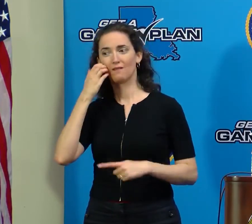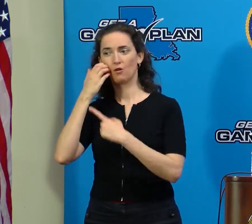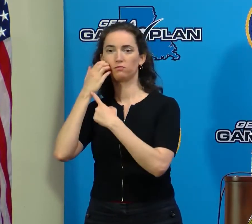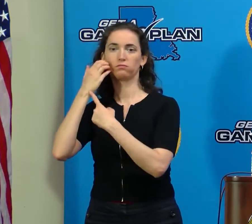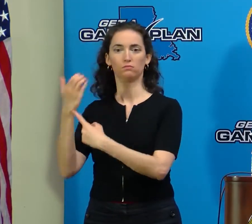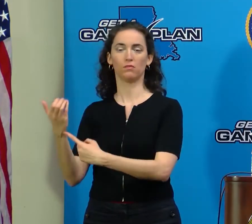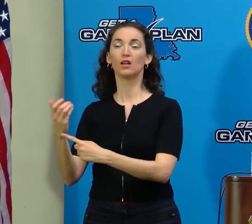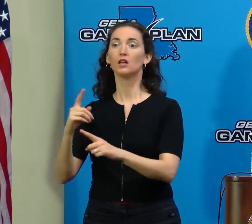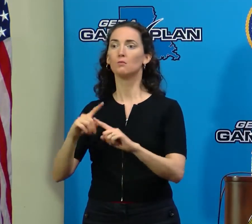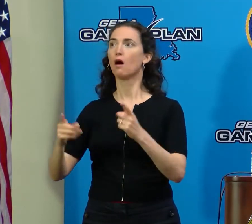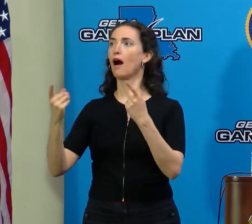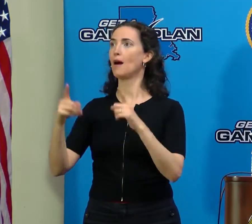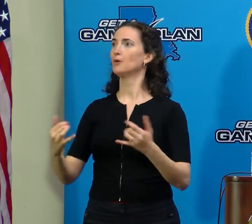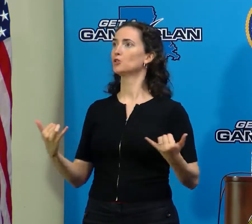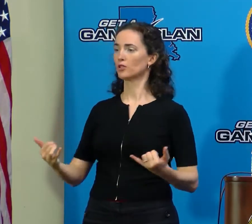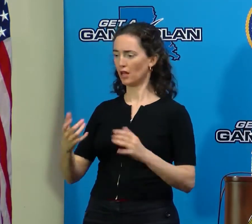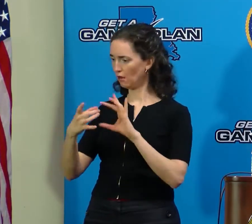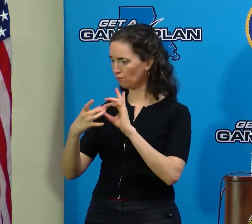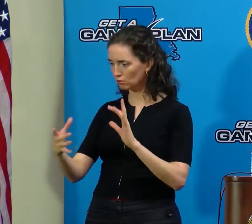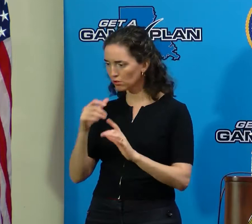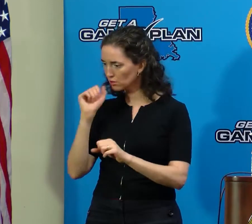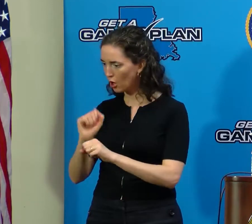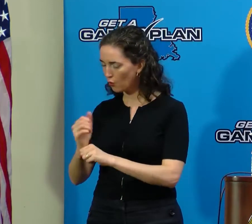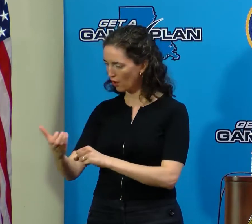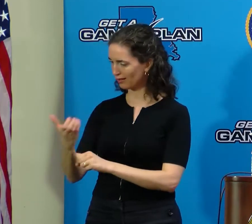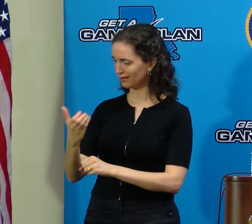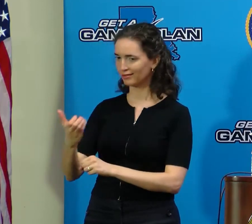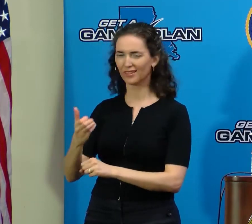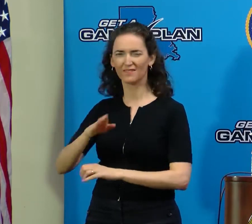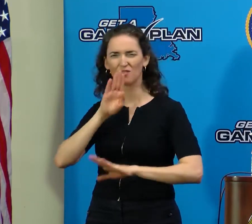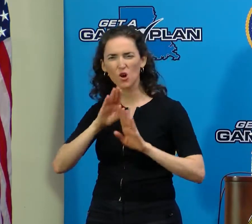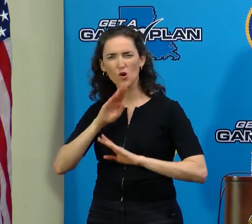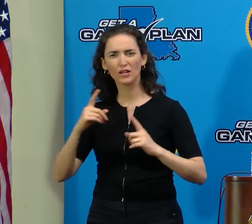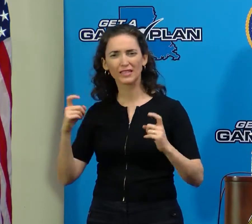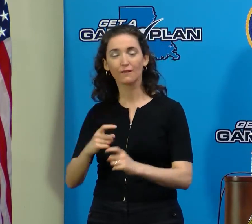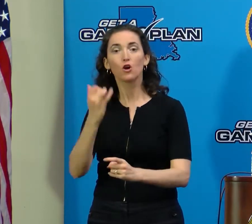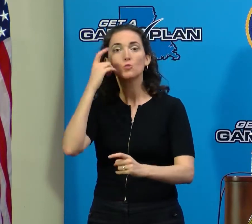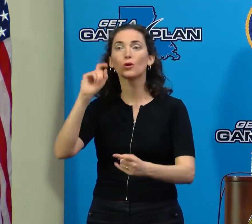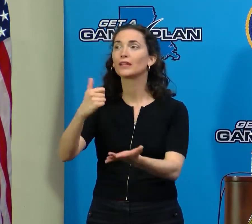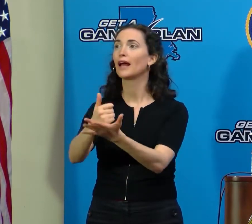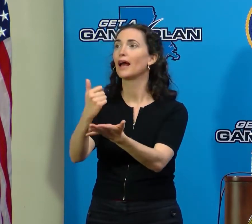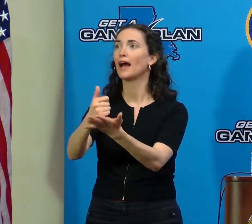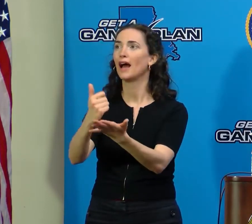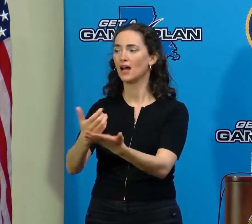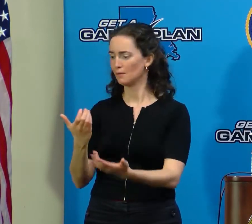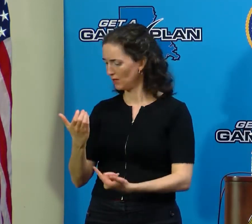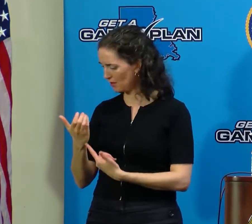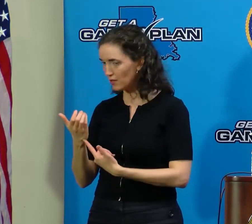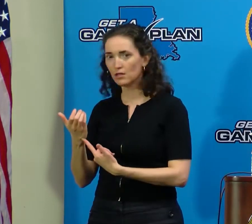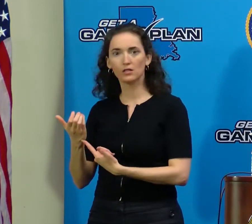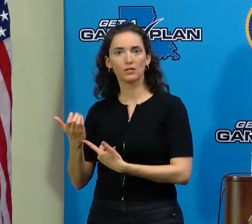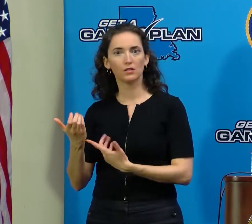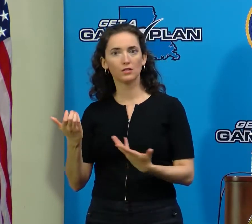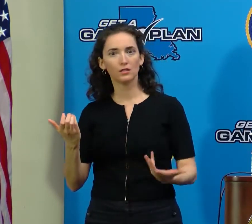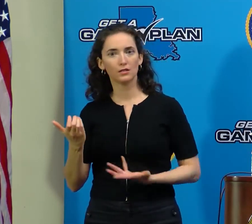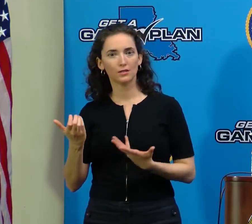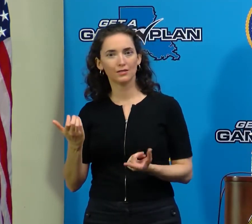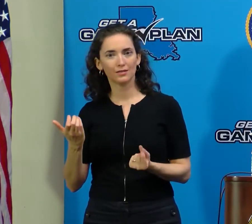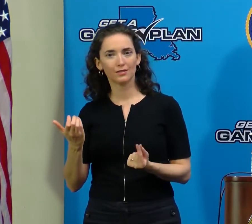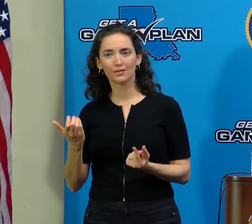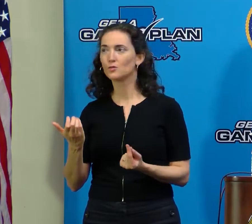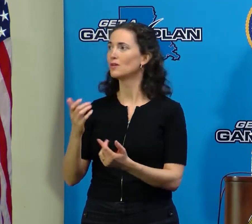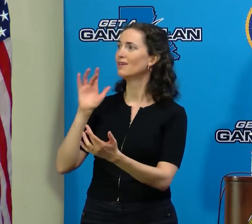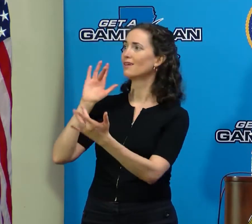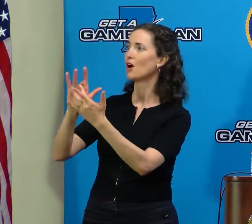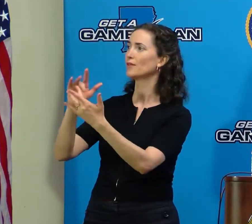difficult and frustrating today. Not just difficult and frustrating, but if you needed help, it might have been very difficult for you to